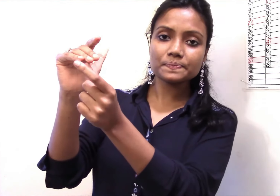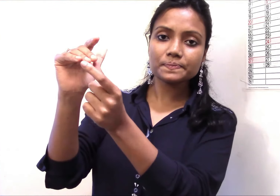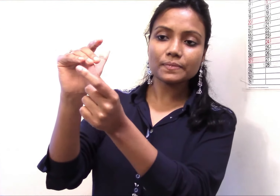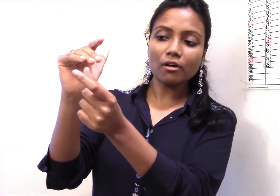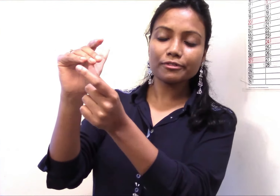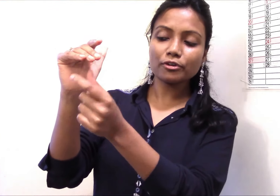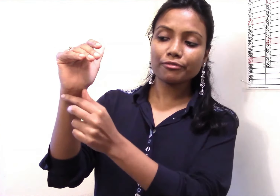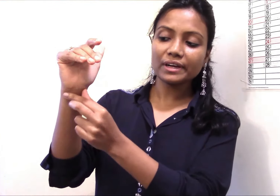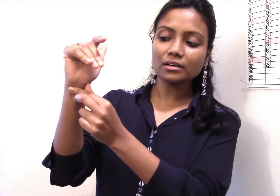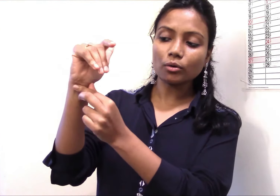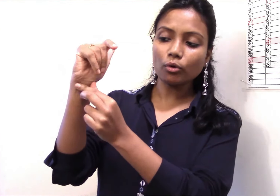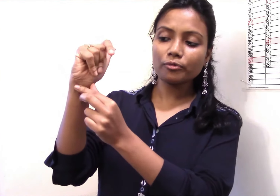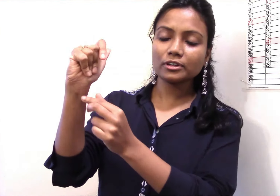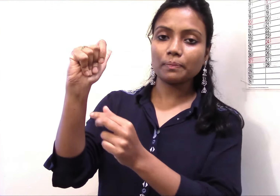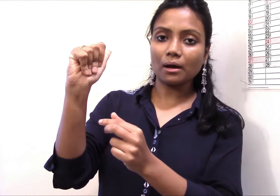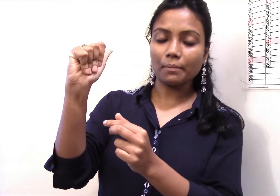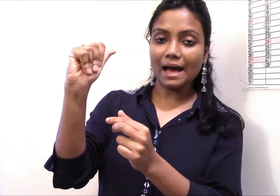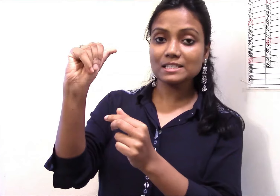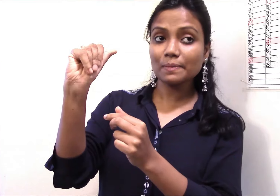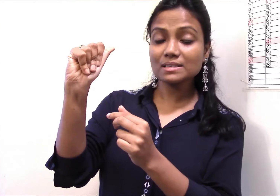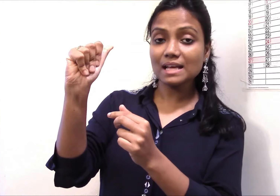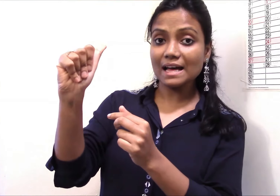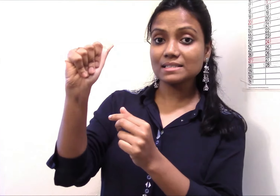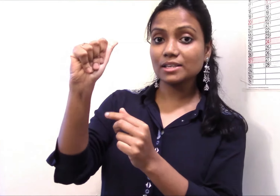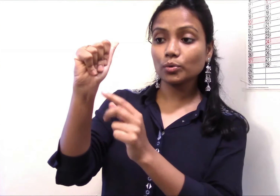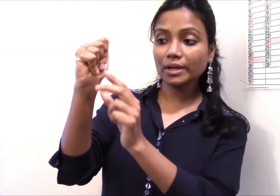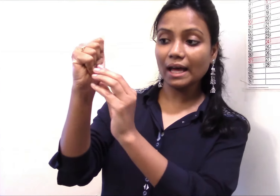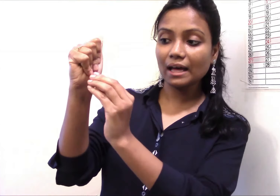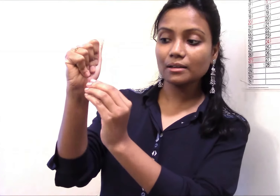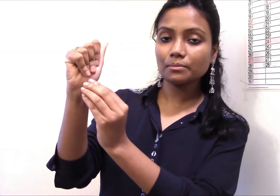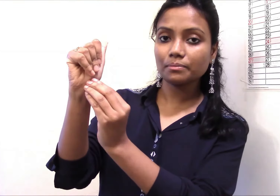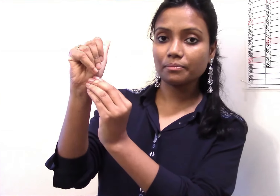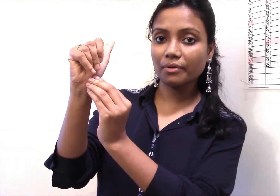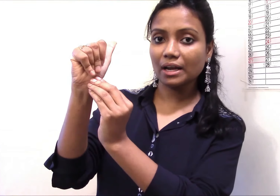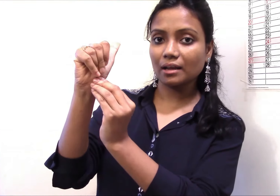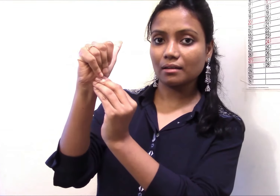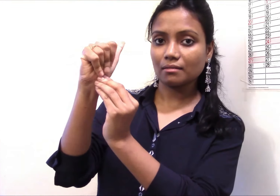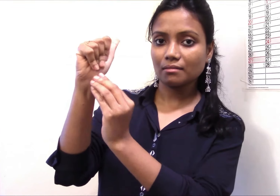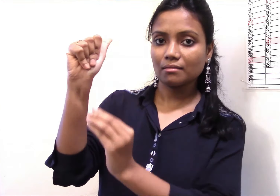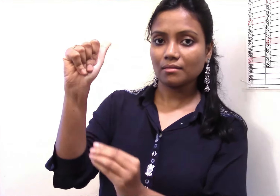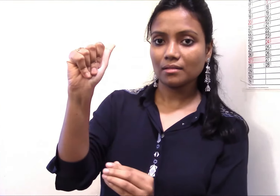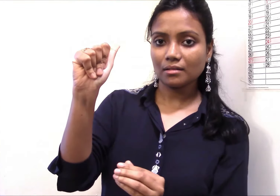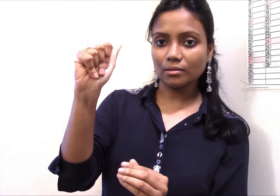of your finger over the lung. As much as you can bring. Okay.